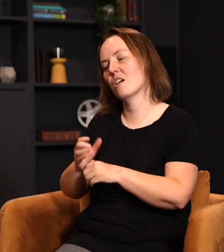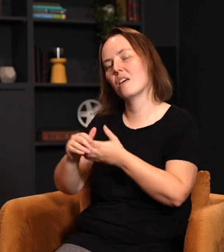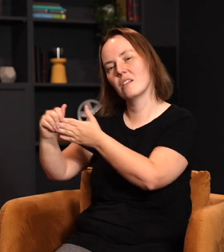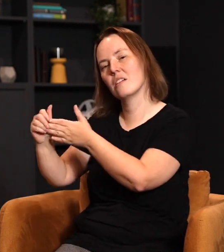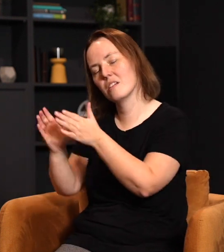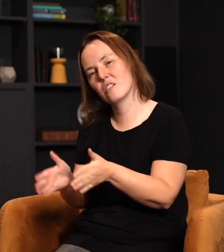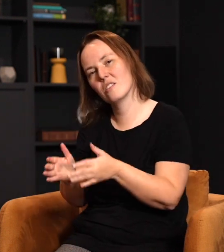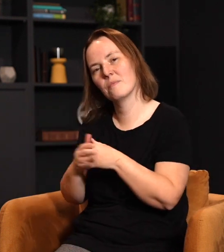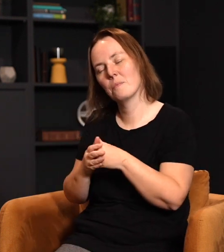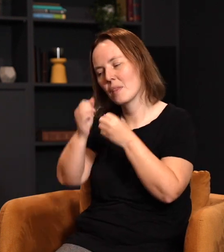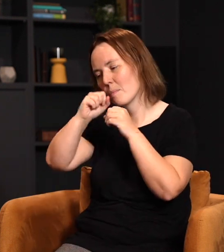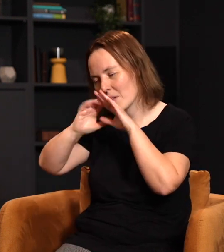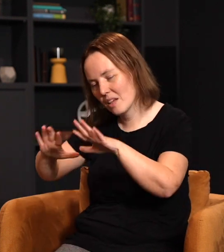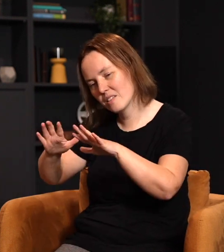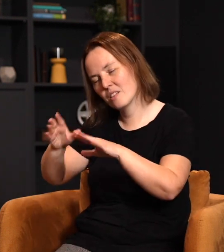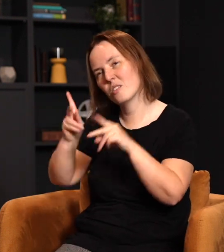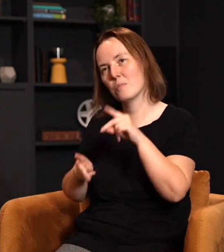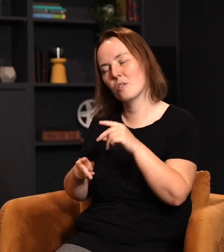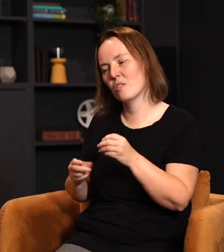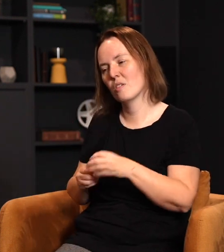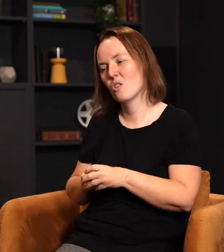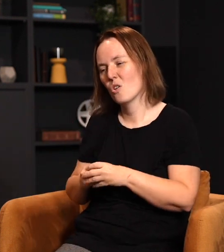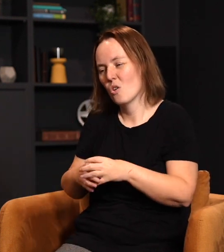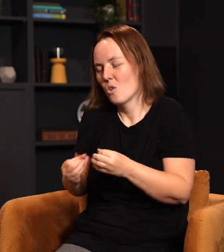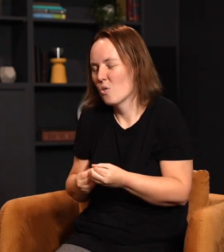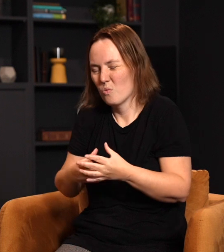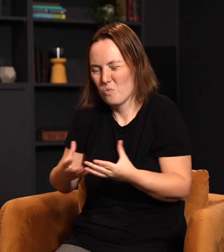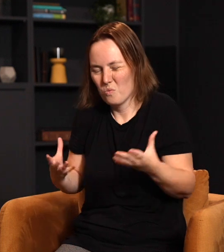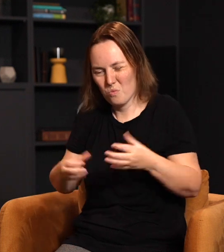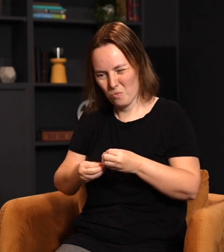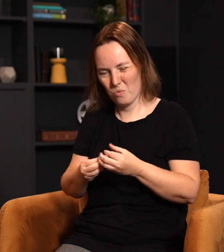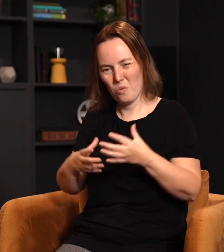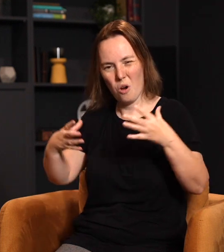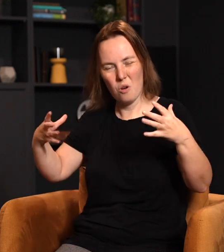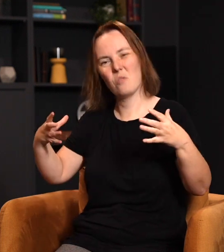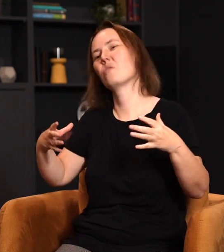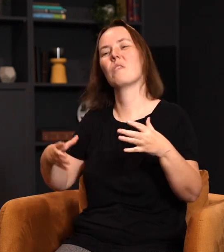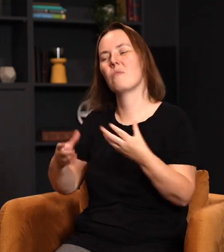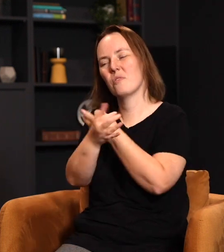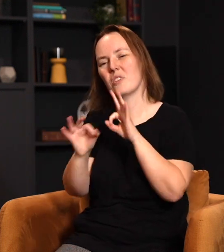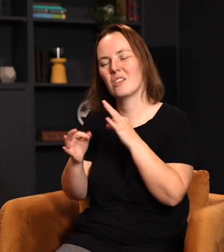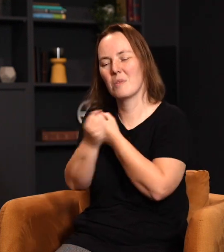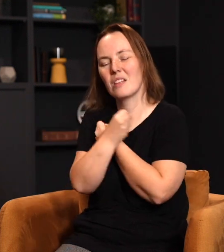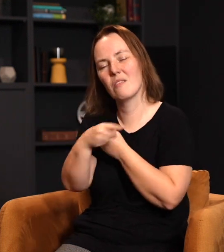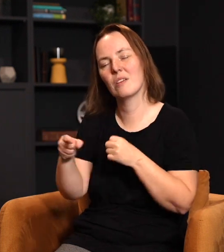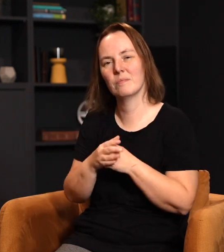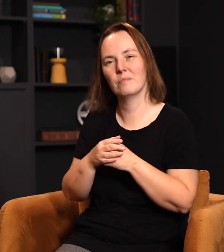that leadership. Bless those people. Lord, grow them. Free them. Meet with them. Love on them, Lord. That's always been my prayer.